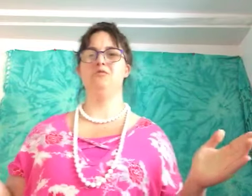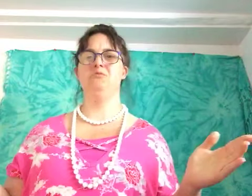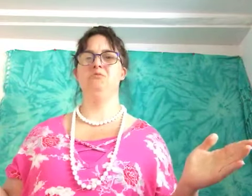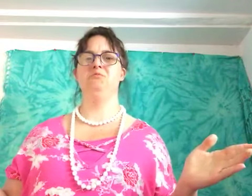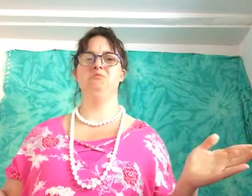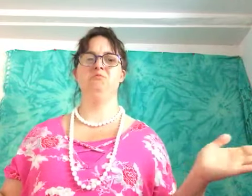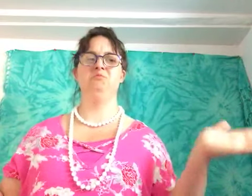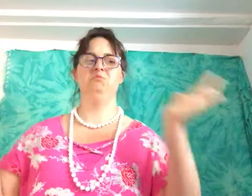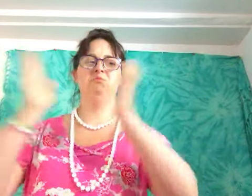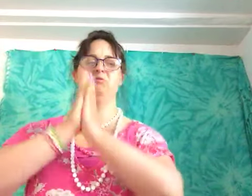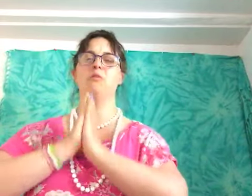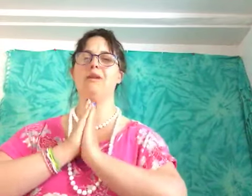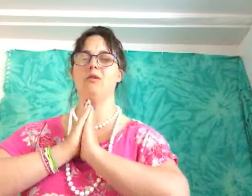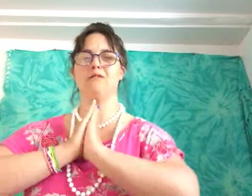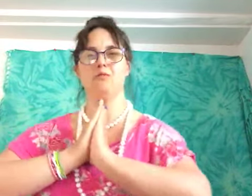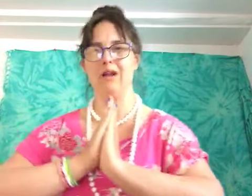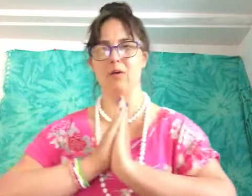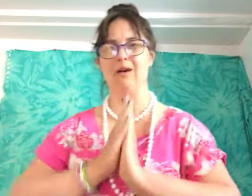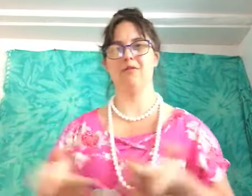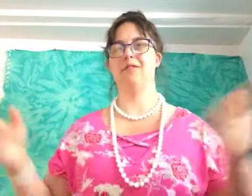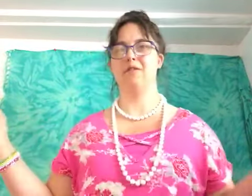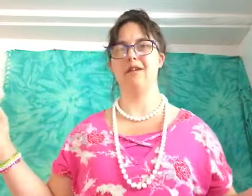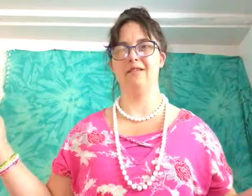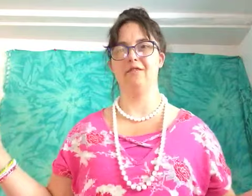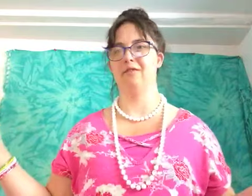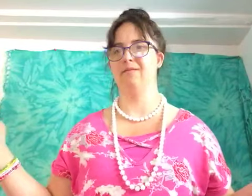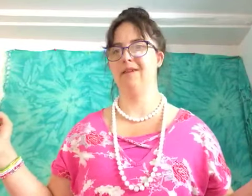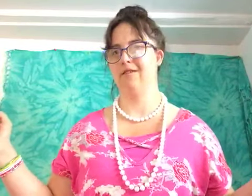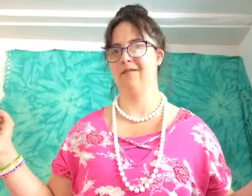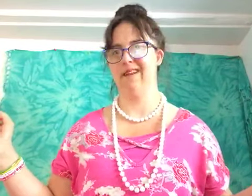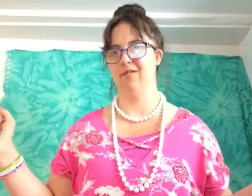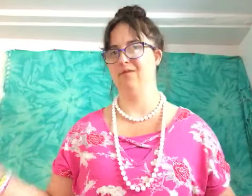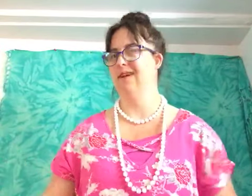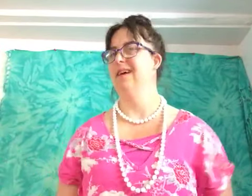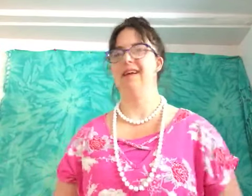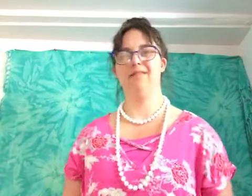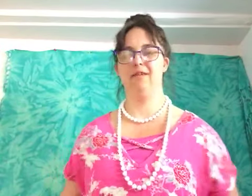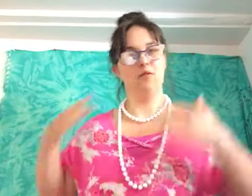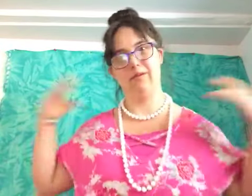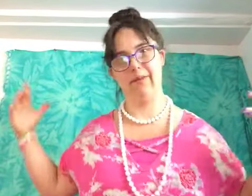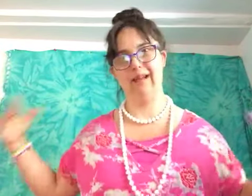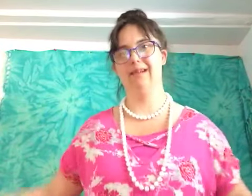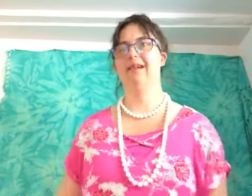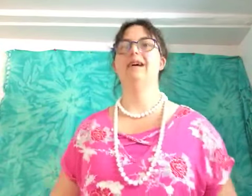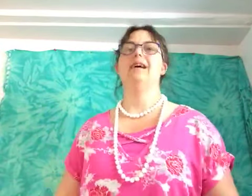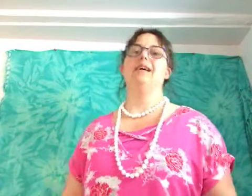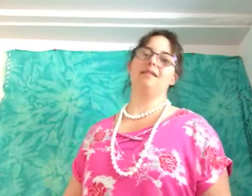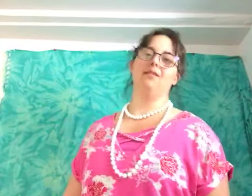because wants to wait around for another tick-tock video if you know what i mean so